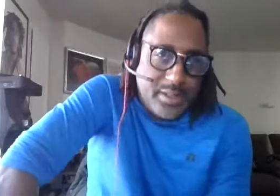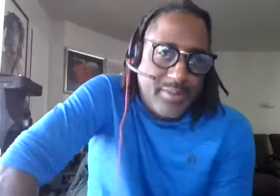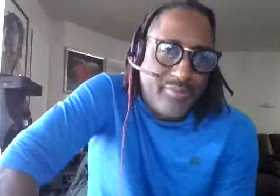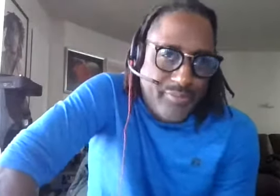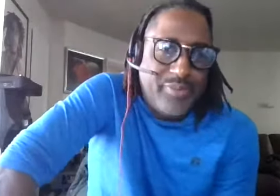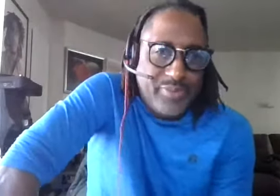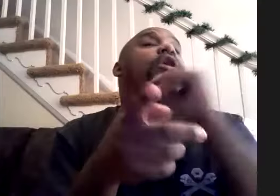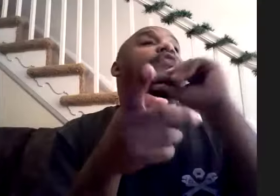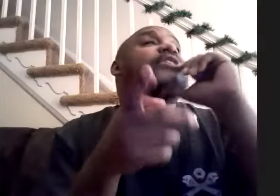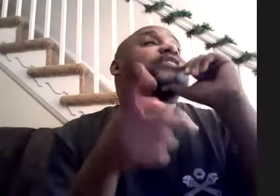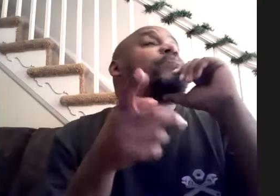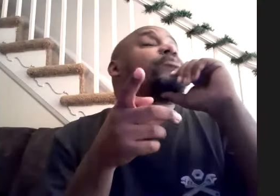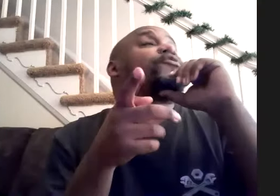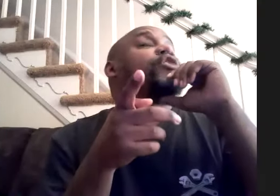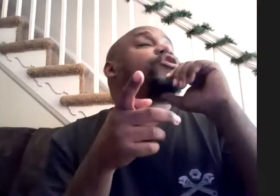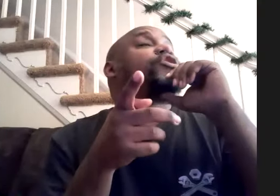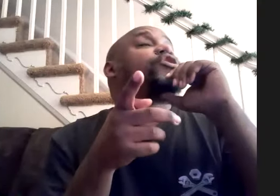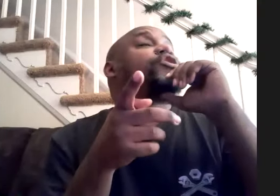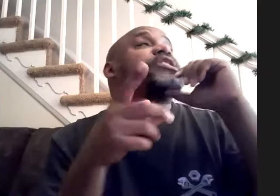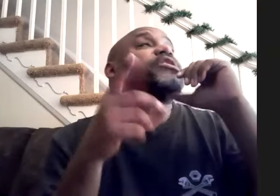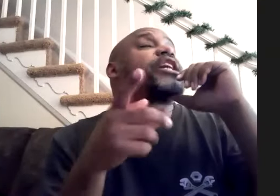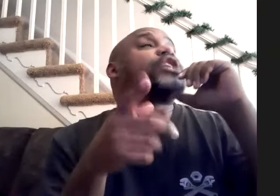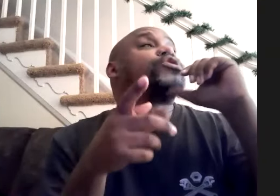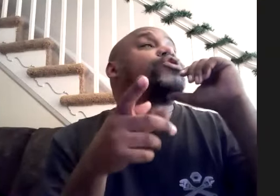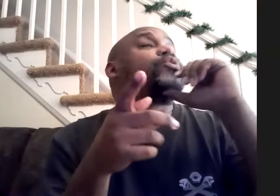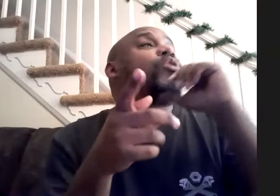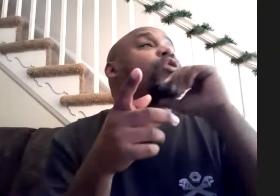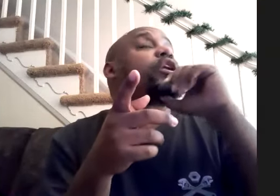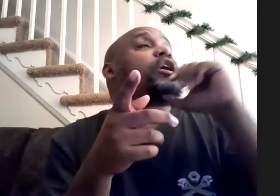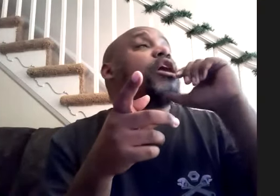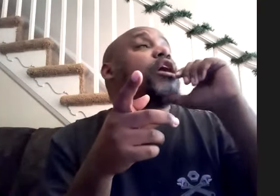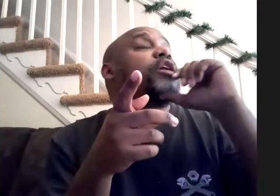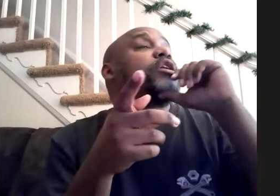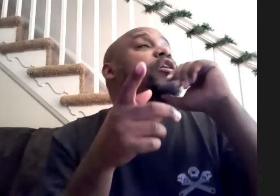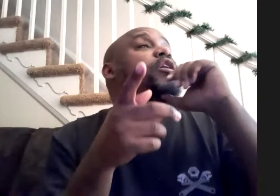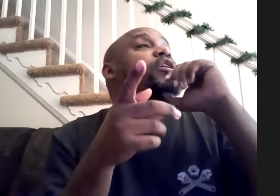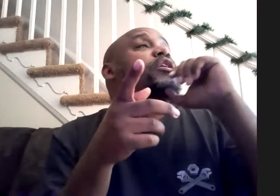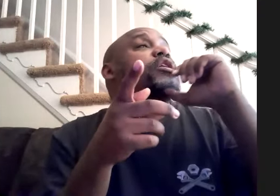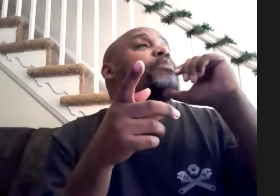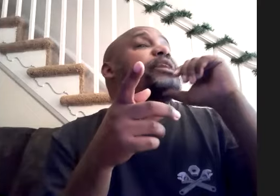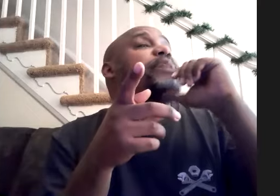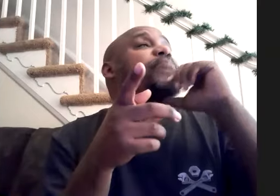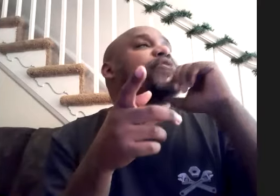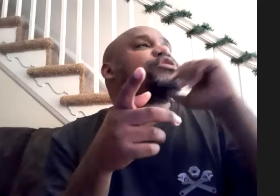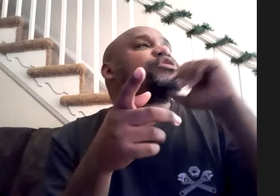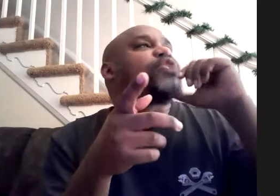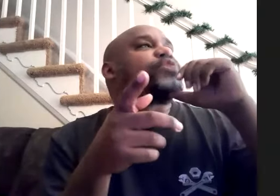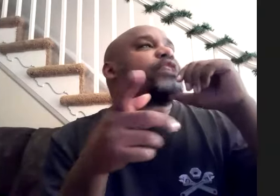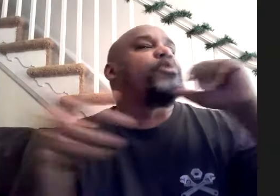one of the things that i remember vernon doing they had this thing they used to do on uh be better on jazz where they would pull